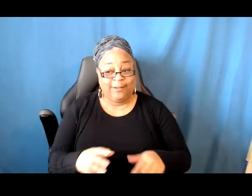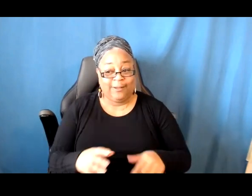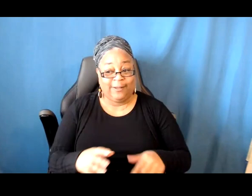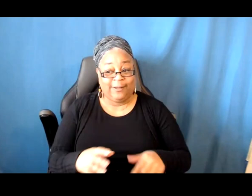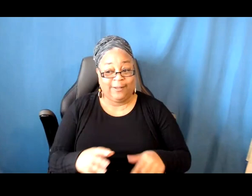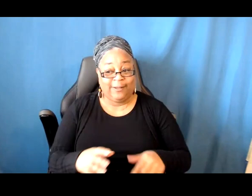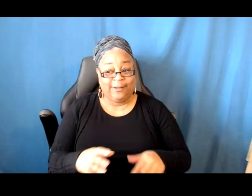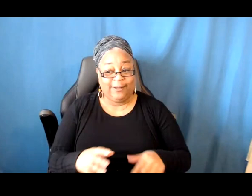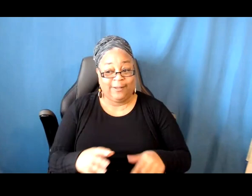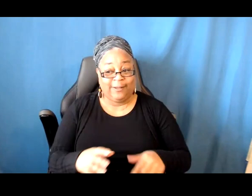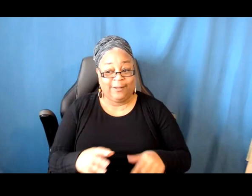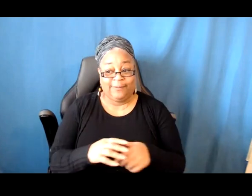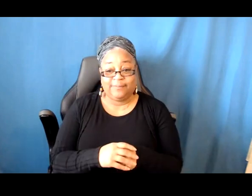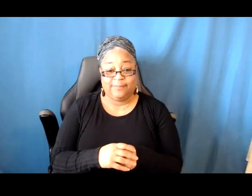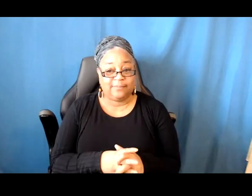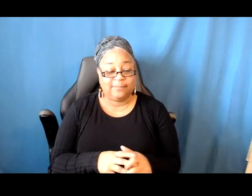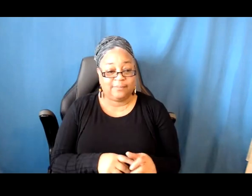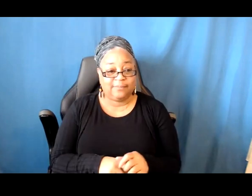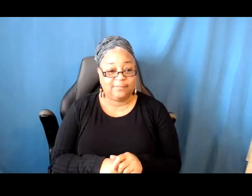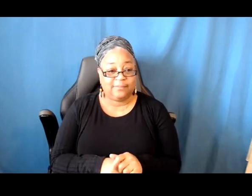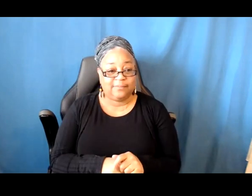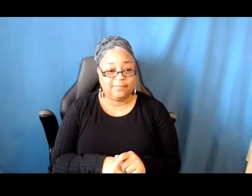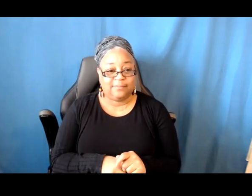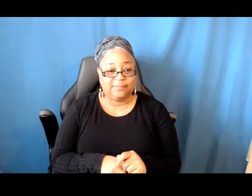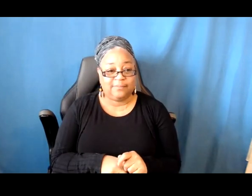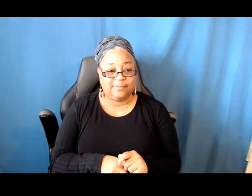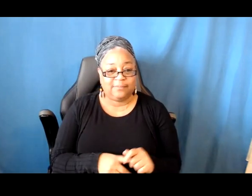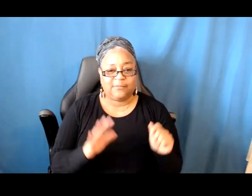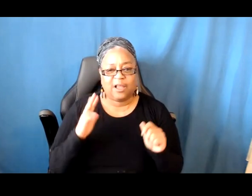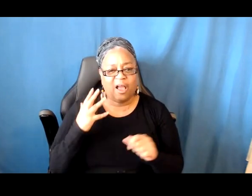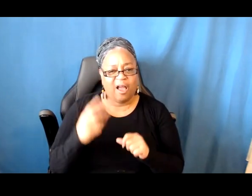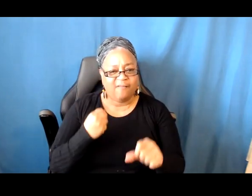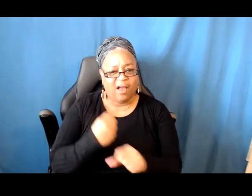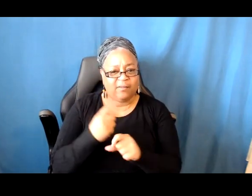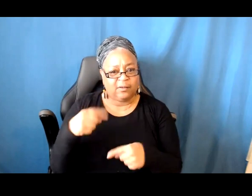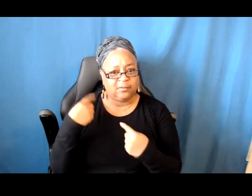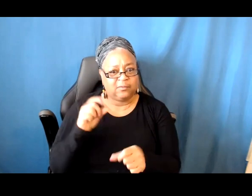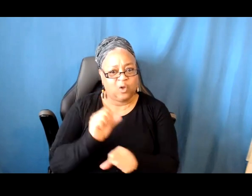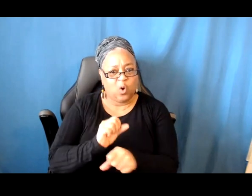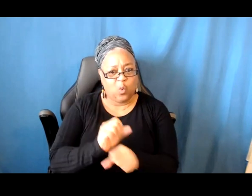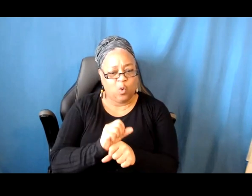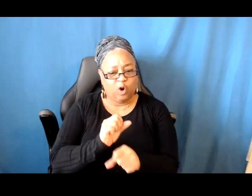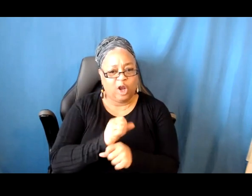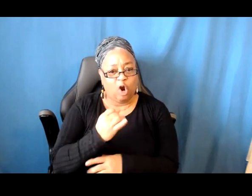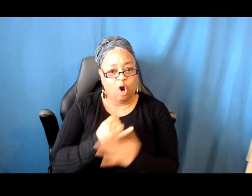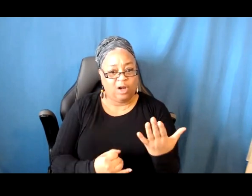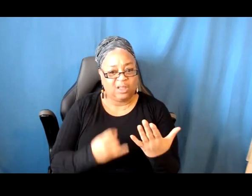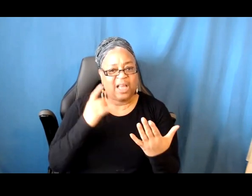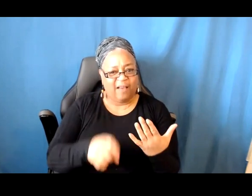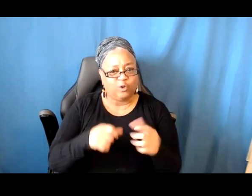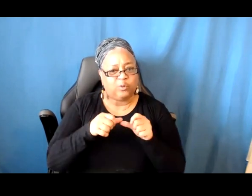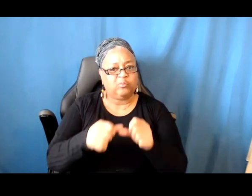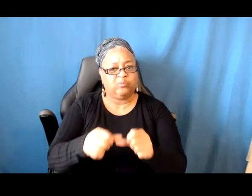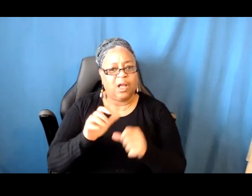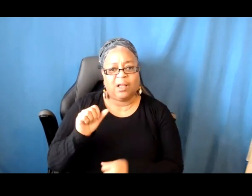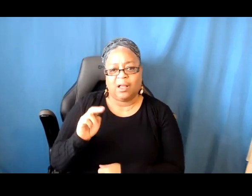Okay. Do the five years of being a working artist have to be consecutive? They do not have to be consecutive. It is five years total.